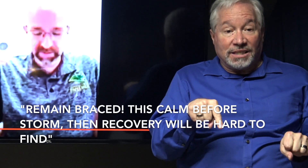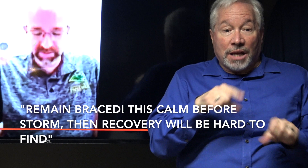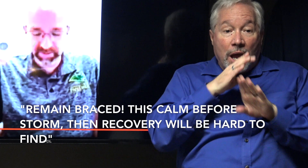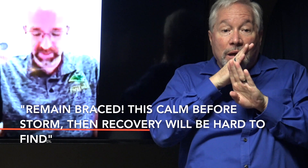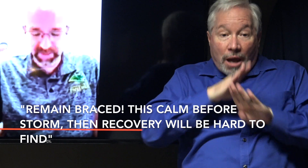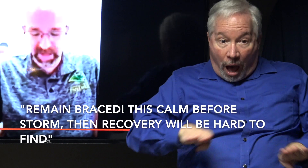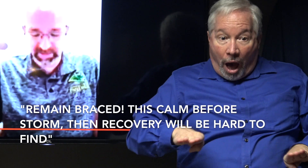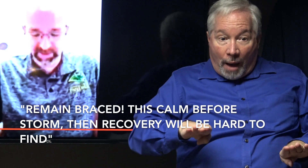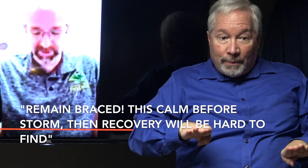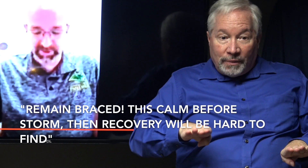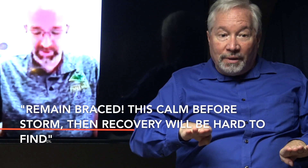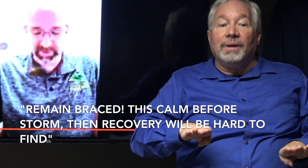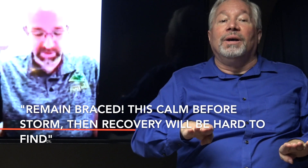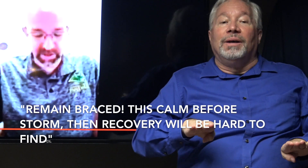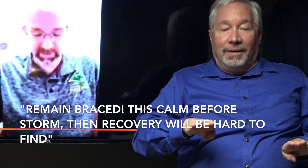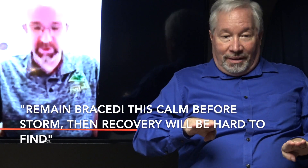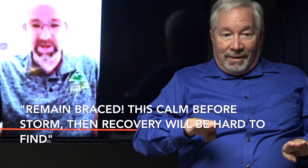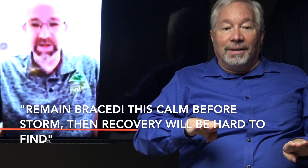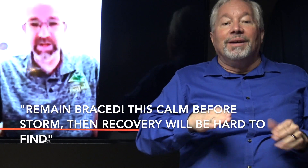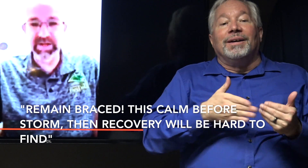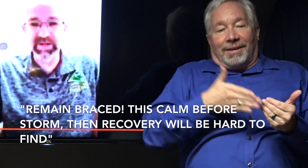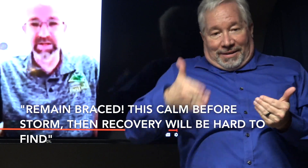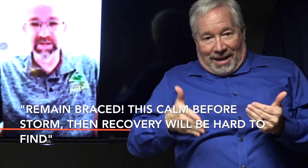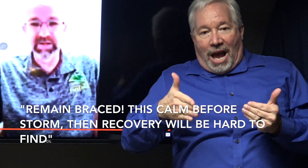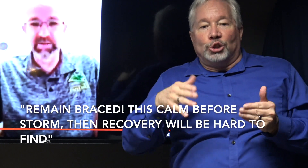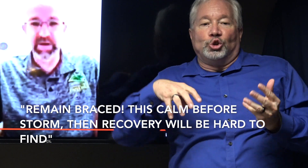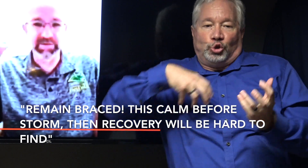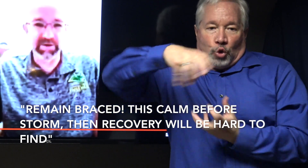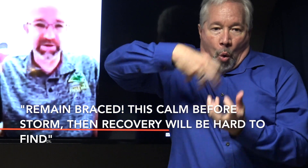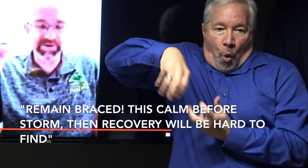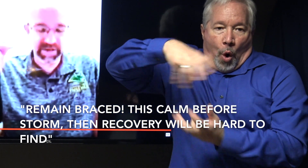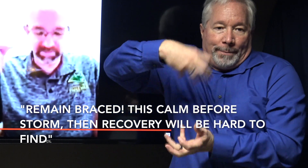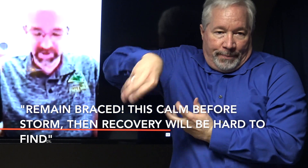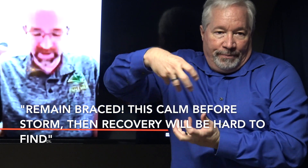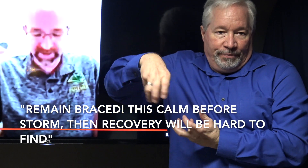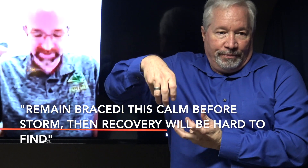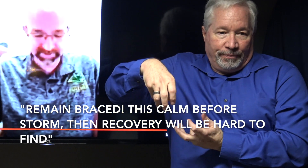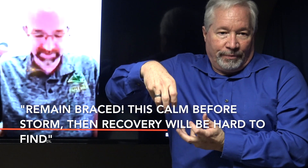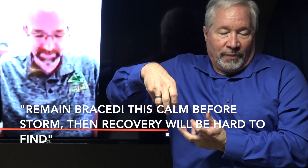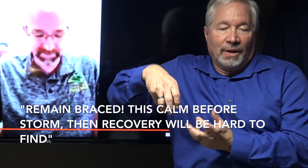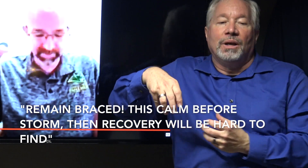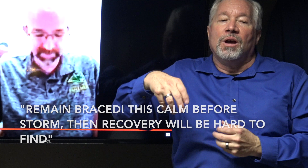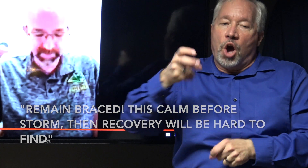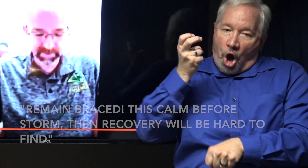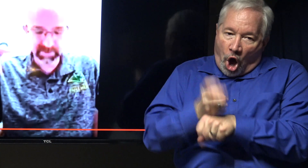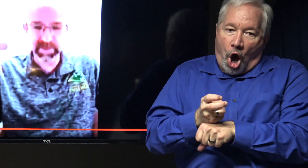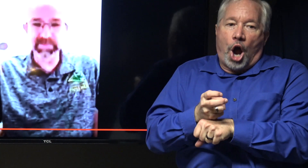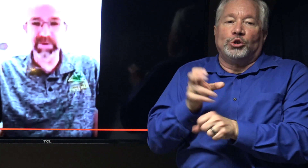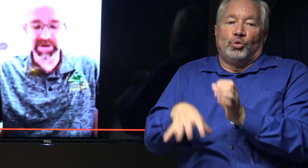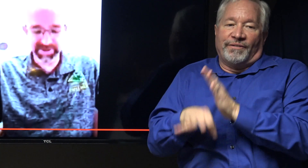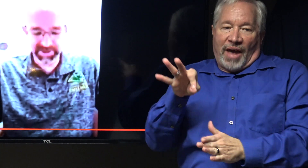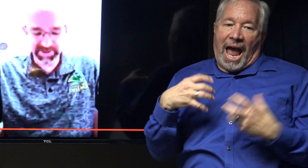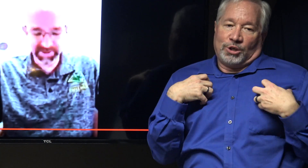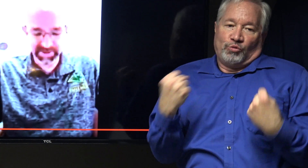comes before a gathering storm that recovery will have a hard time finding. Remain braced